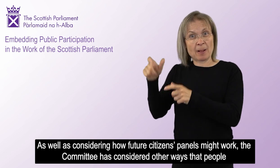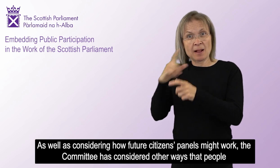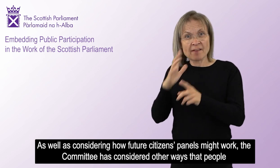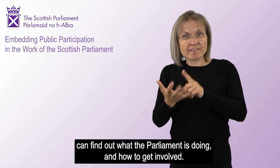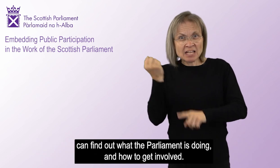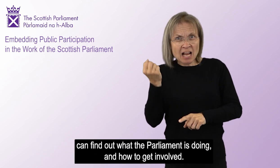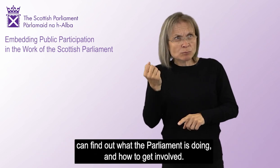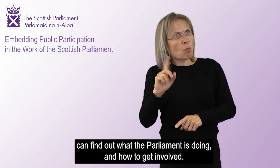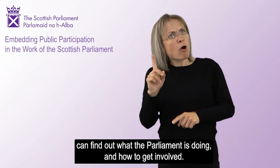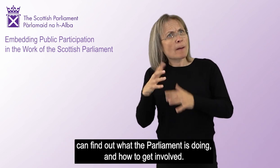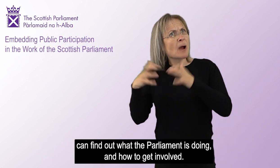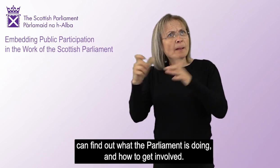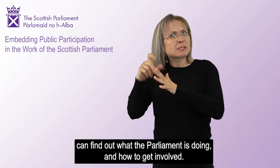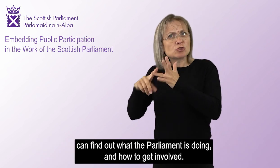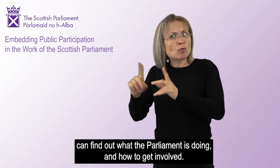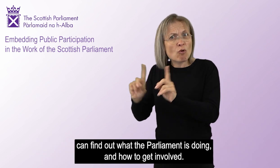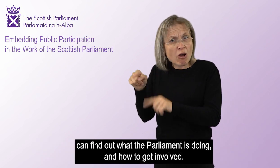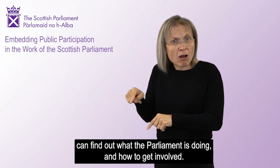the Parliament is doing, and how to get involved.